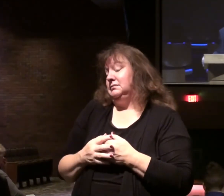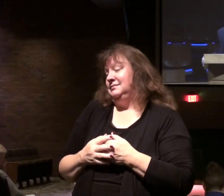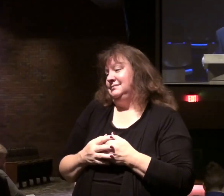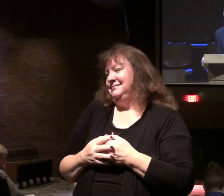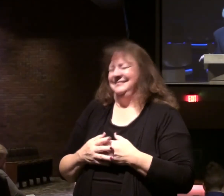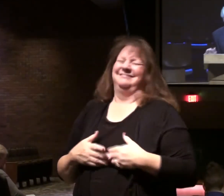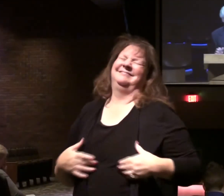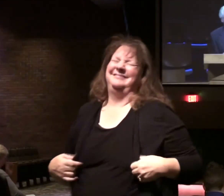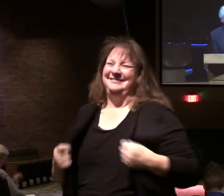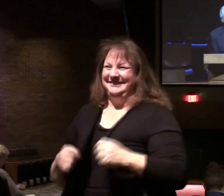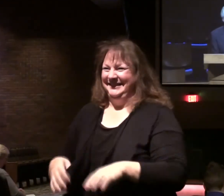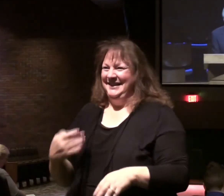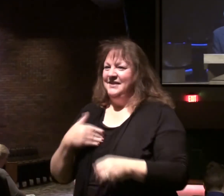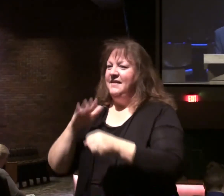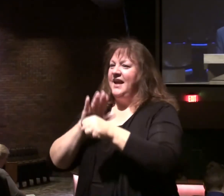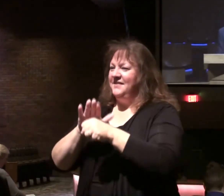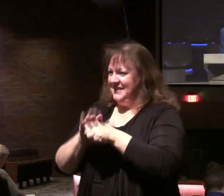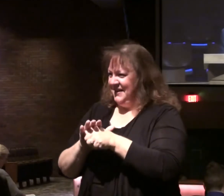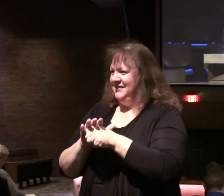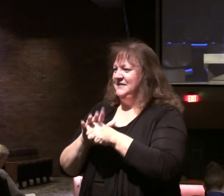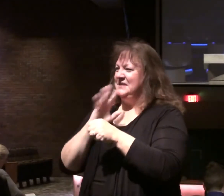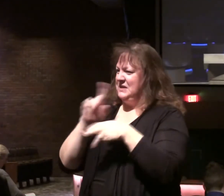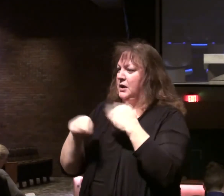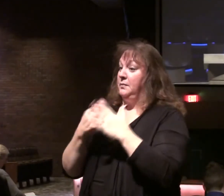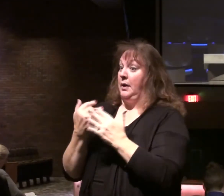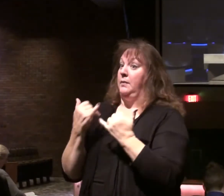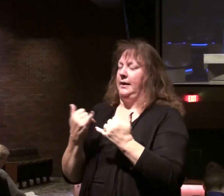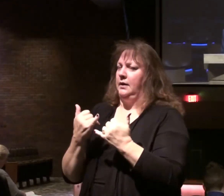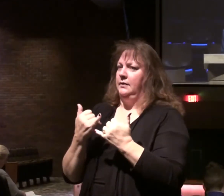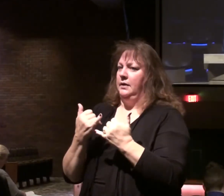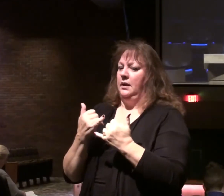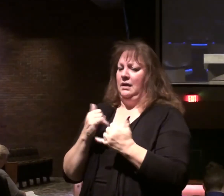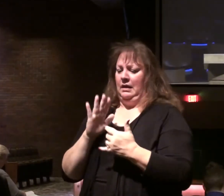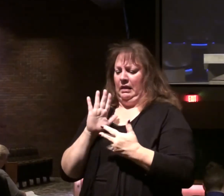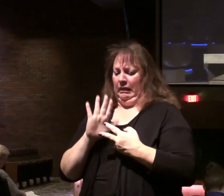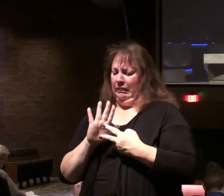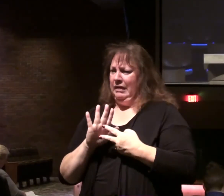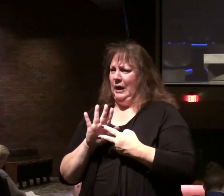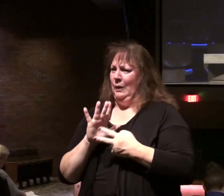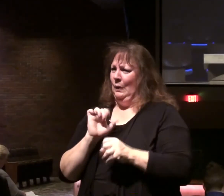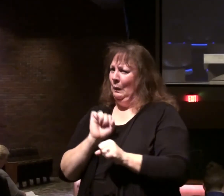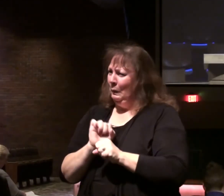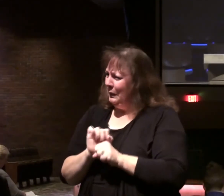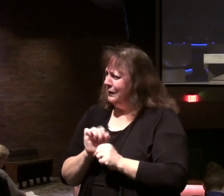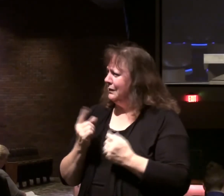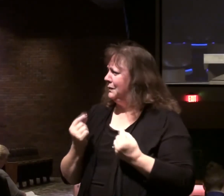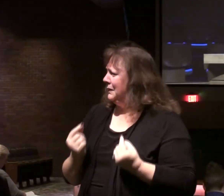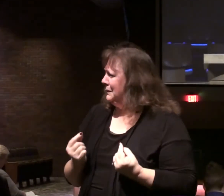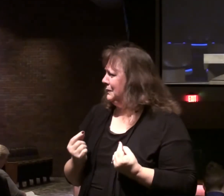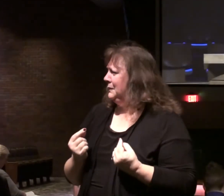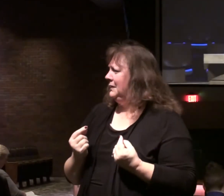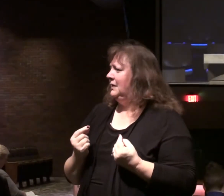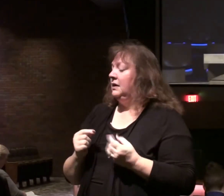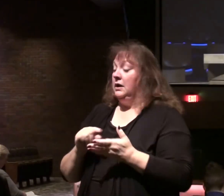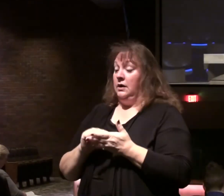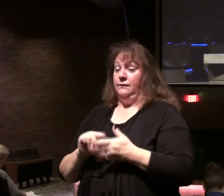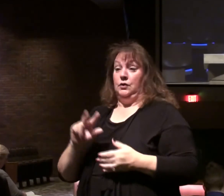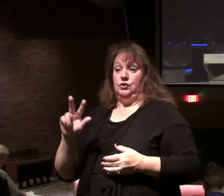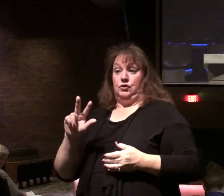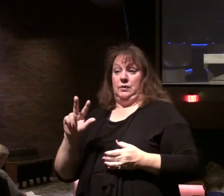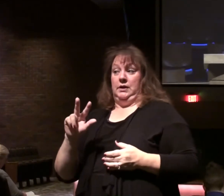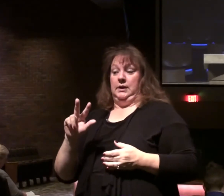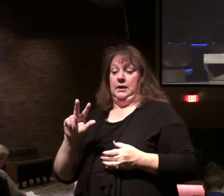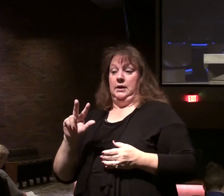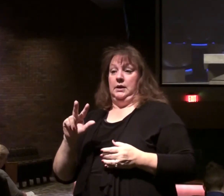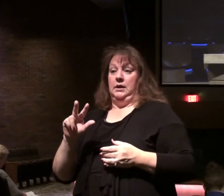But we have enough to end up right now in looking at their ministry. That verse 3 begins with the